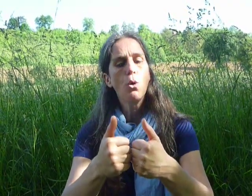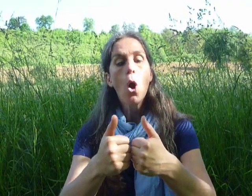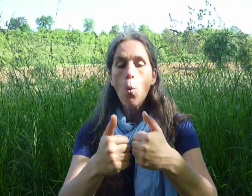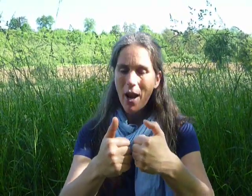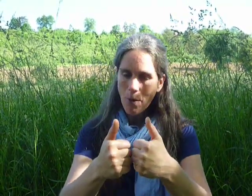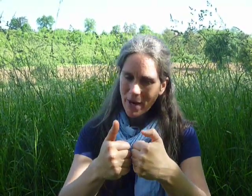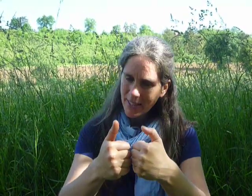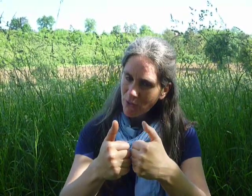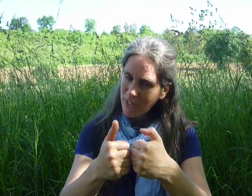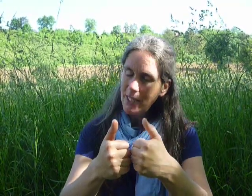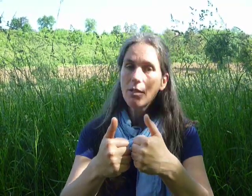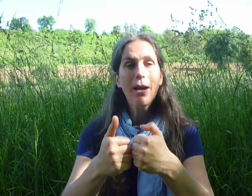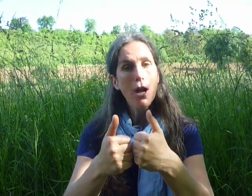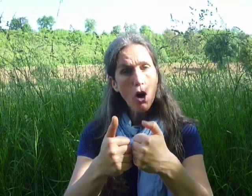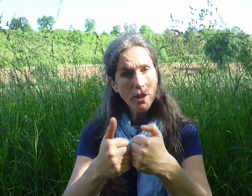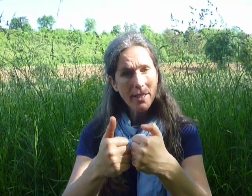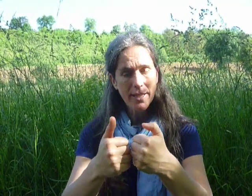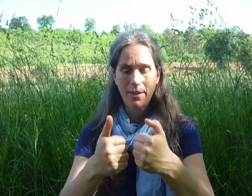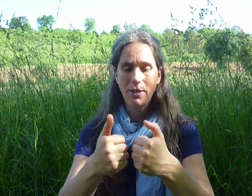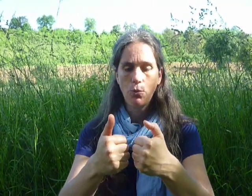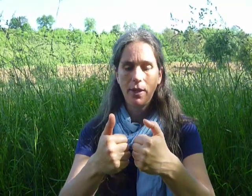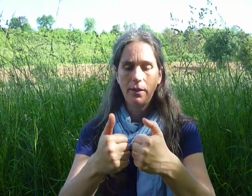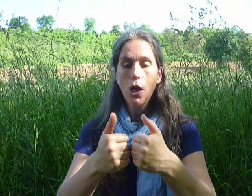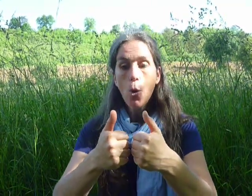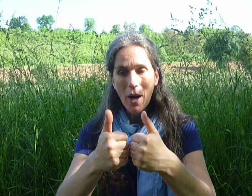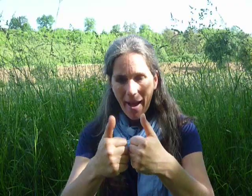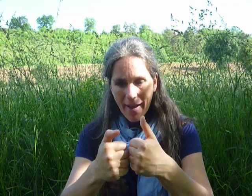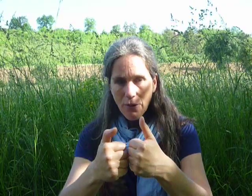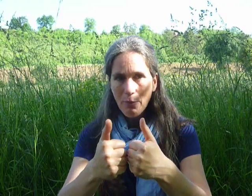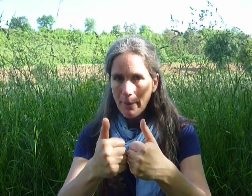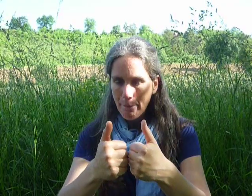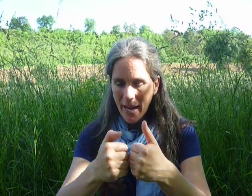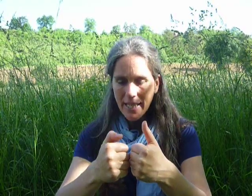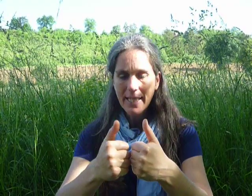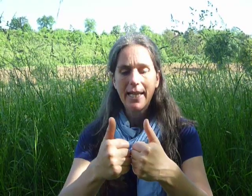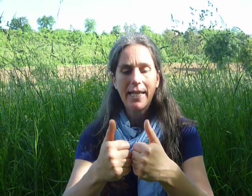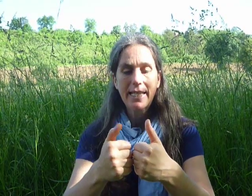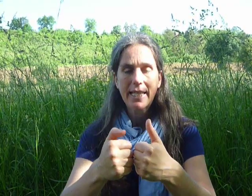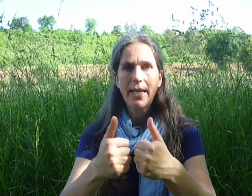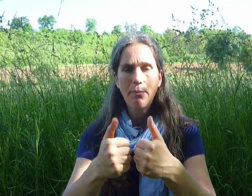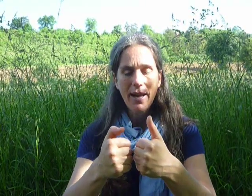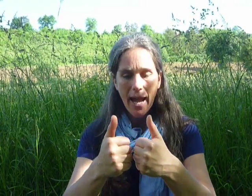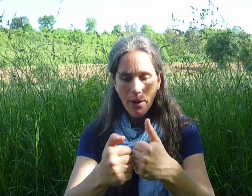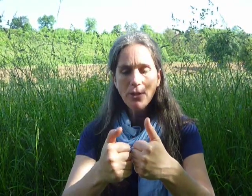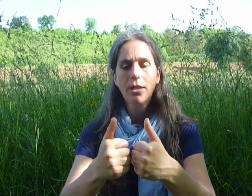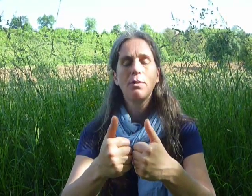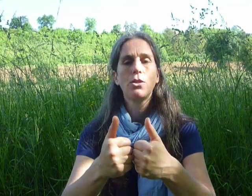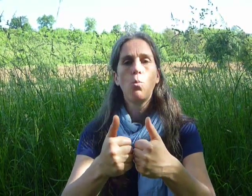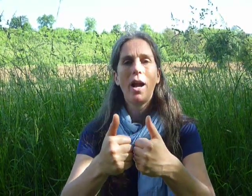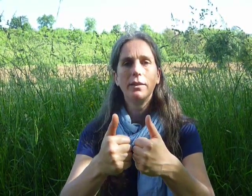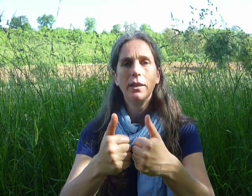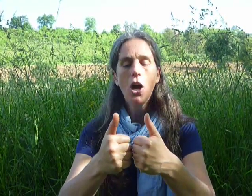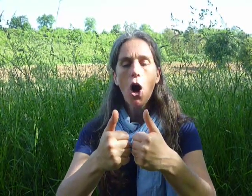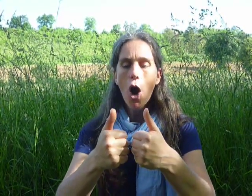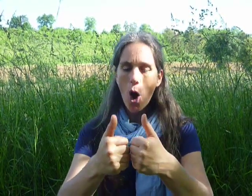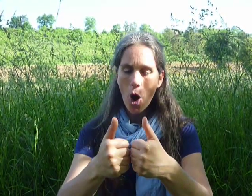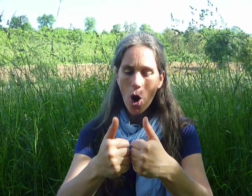Well, went and visited my auntie, said Mr. Wiggle. Well, I've been painting inside my house, said Mr. Waggle. Oh,